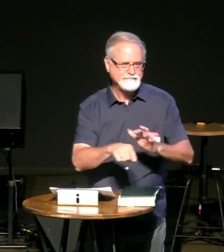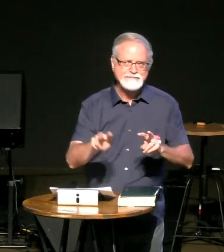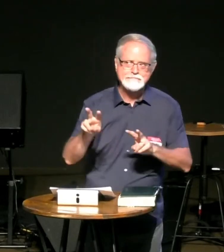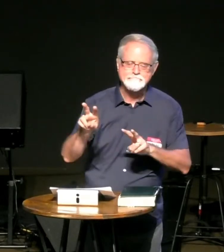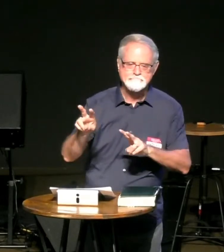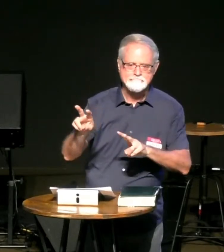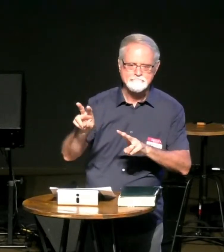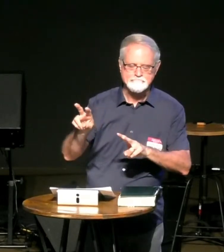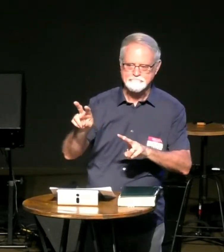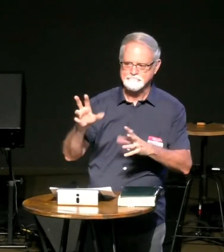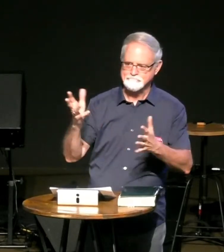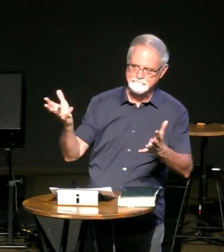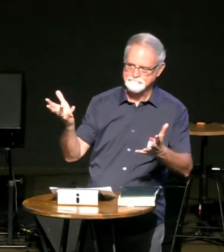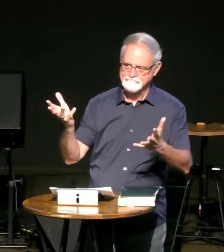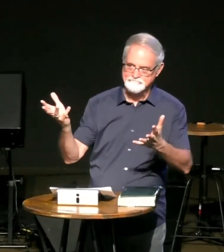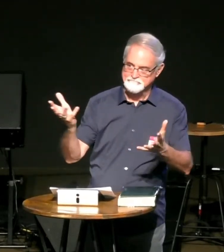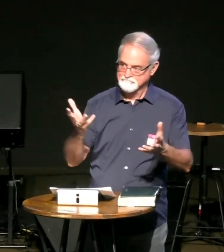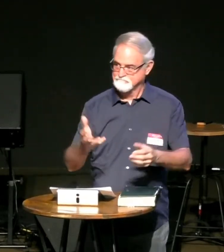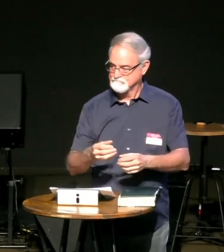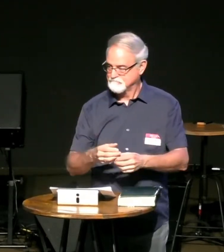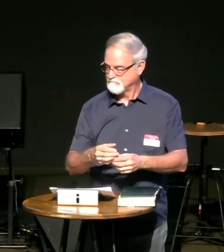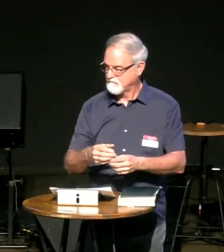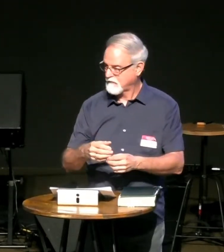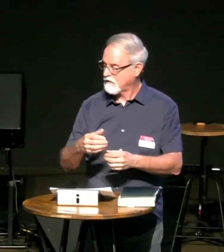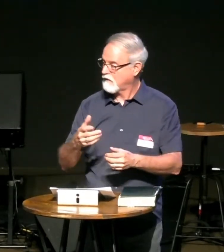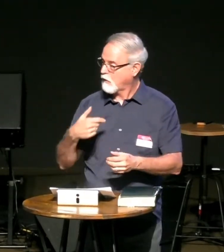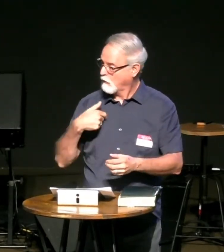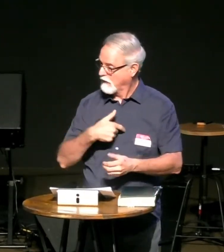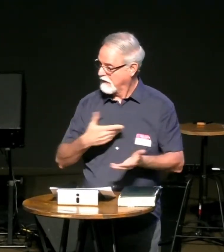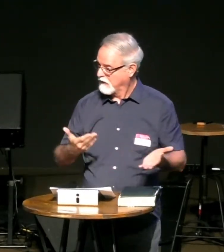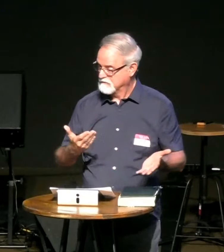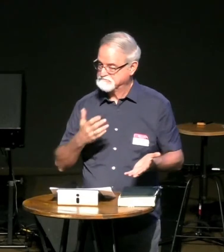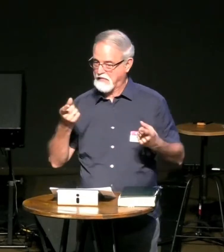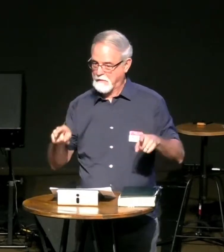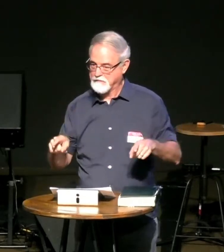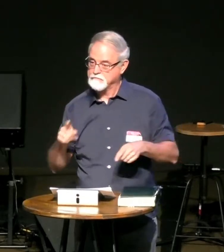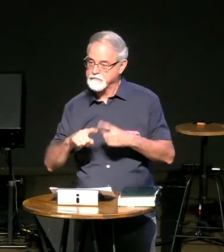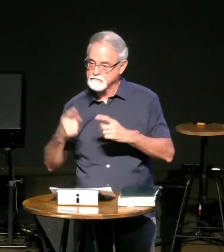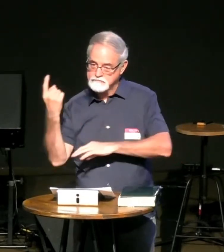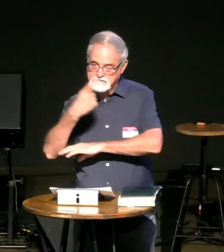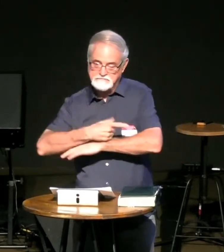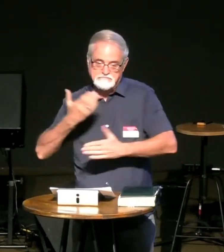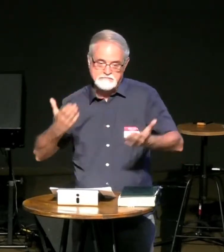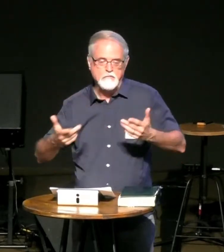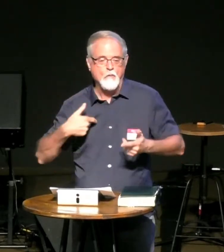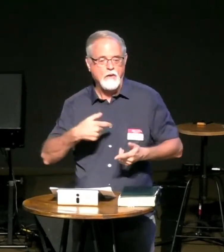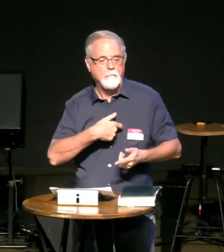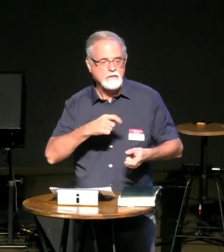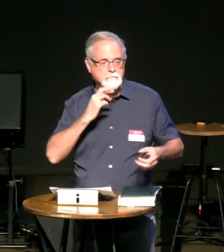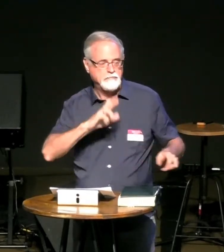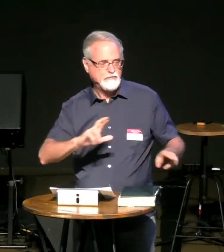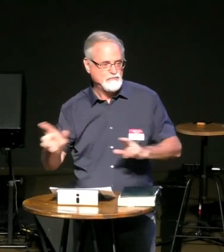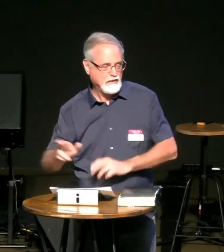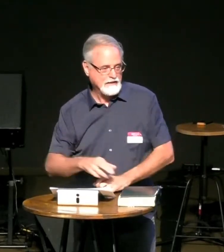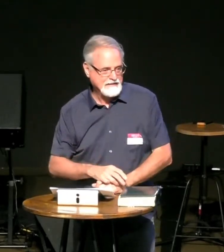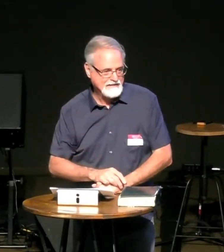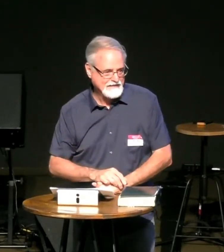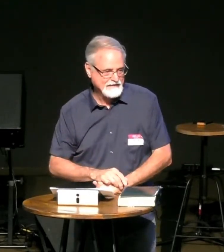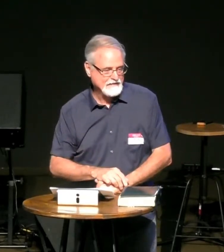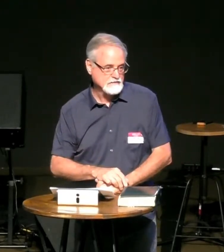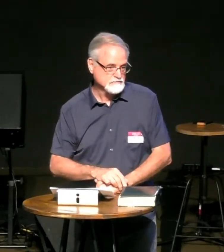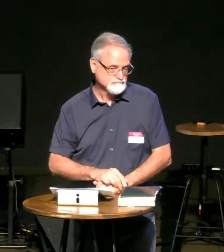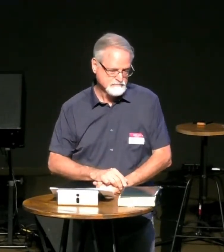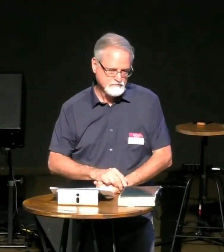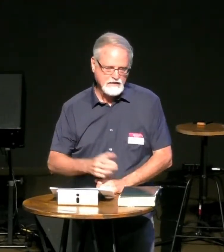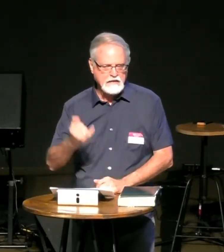jesus but if we're looking to him and following his lead that shouldn't matter it happens today maybe